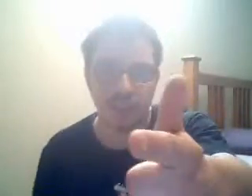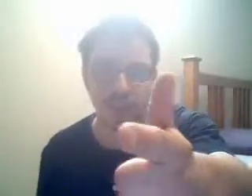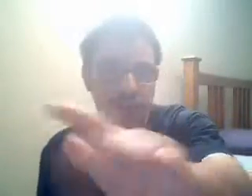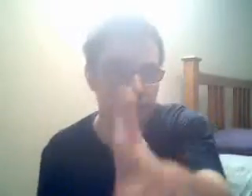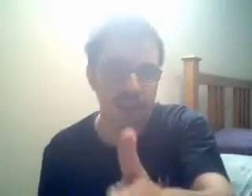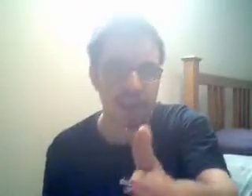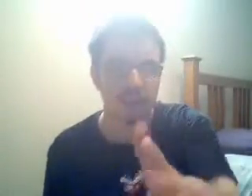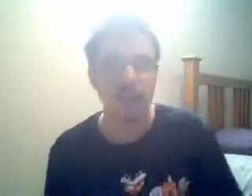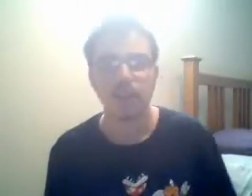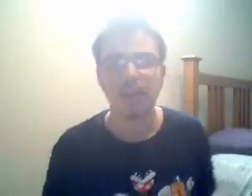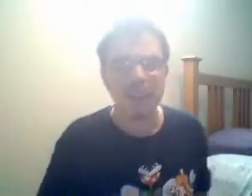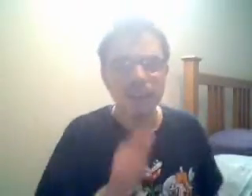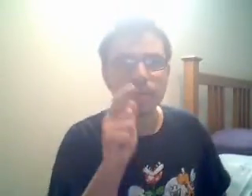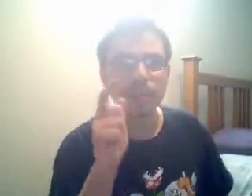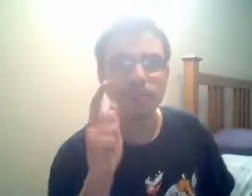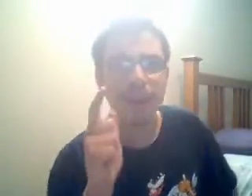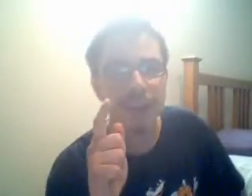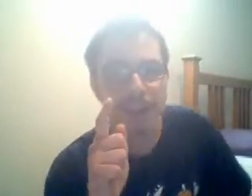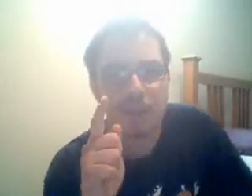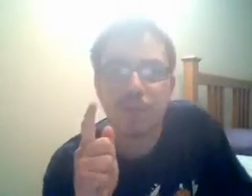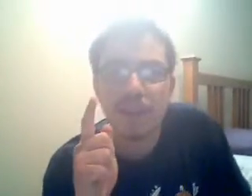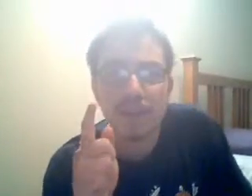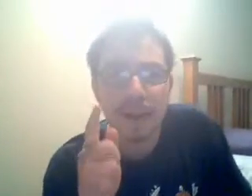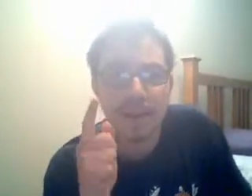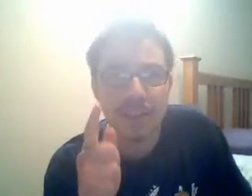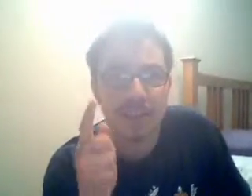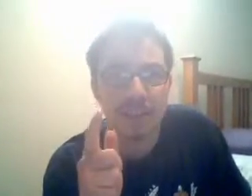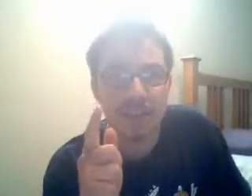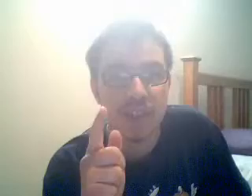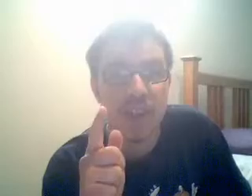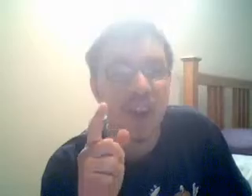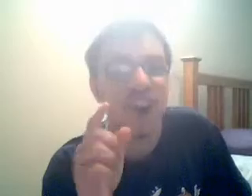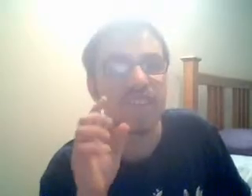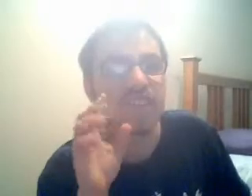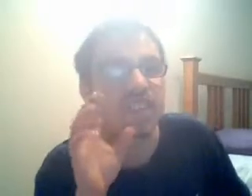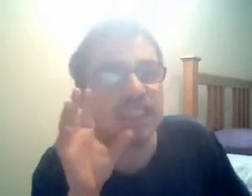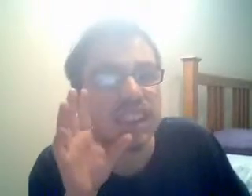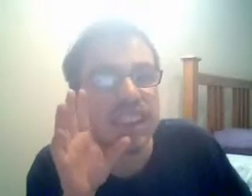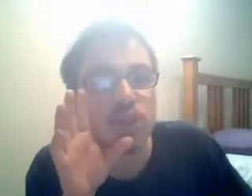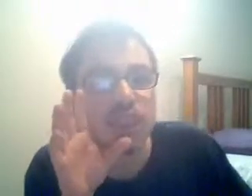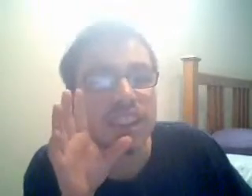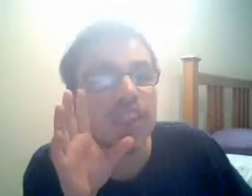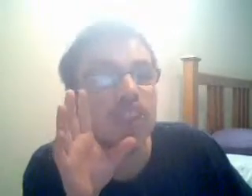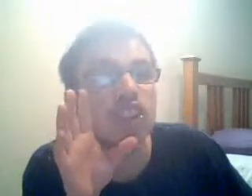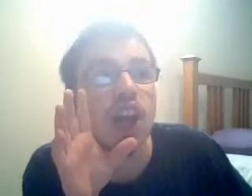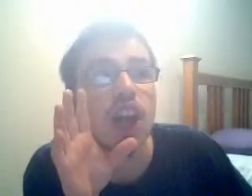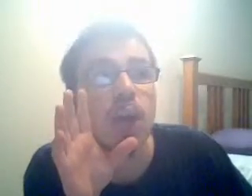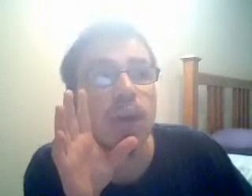on YouTube, okay? I'm gonna be making a Bridge Parody Series of The Secret Show.